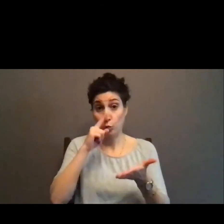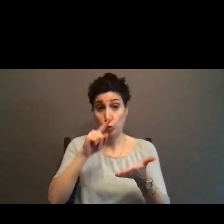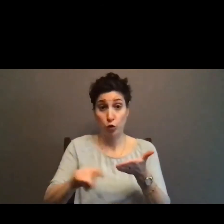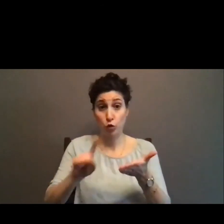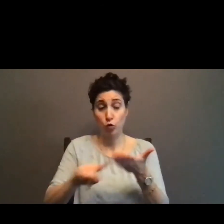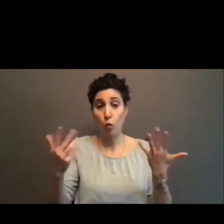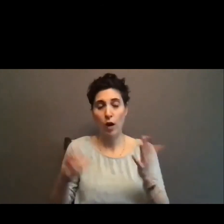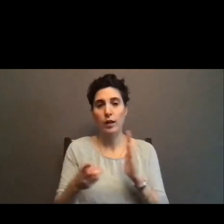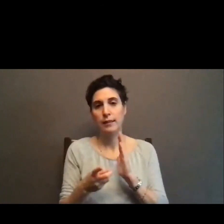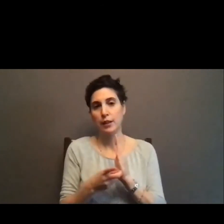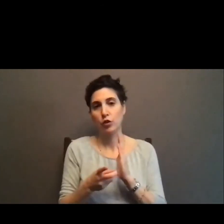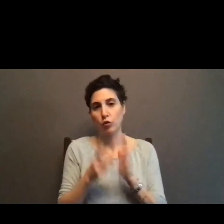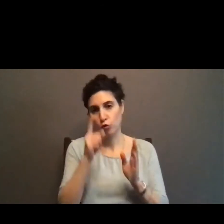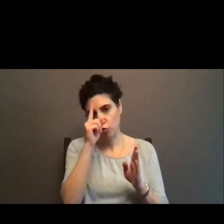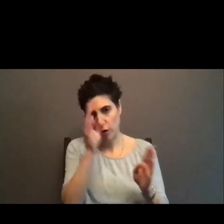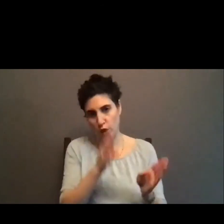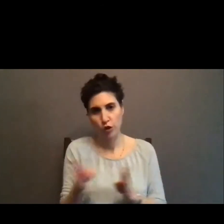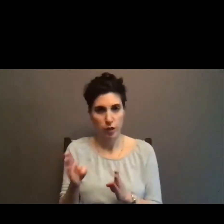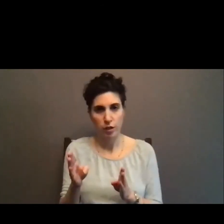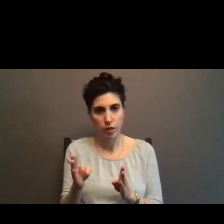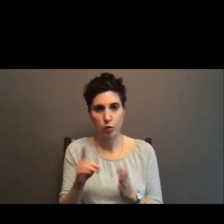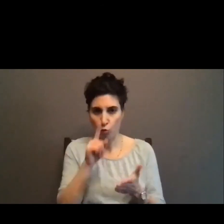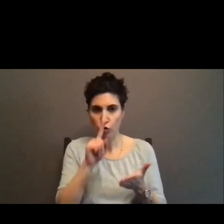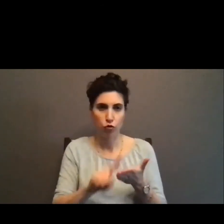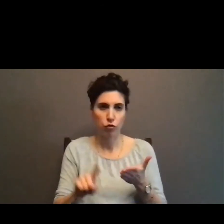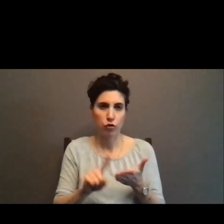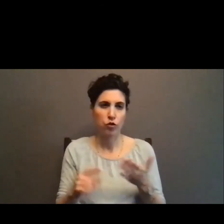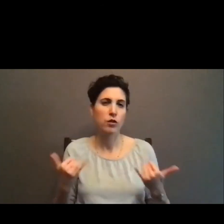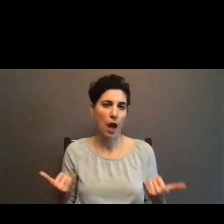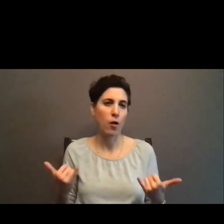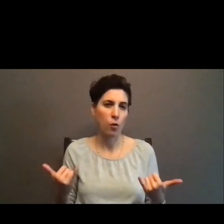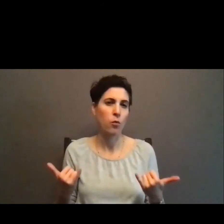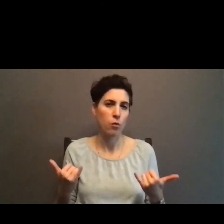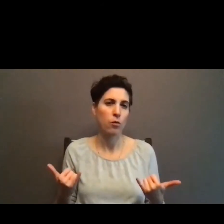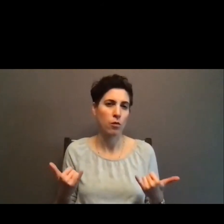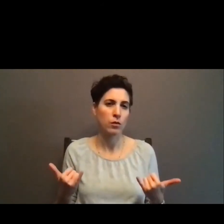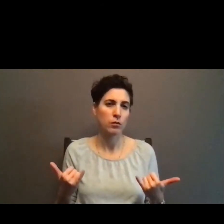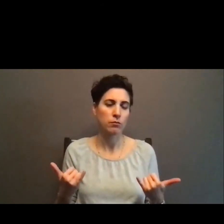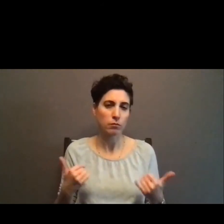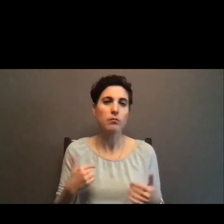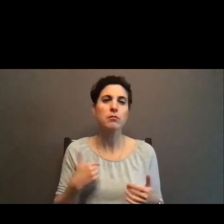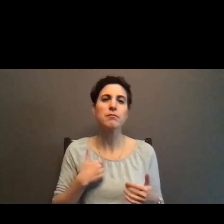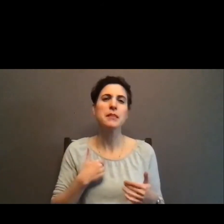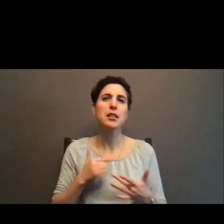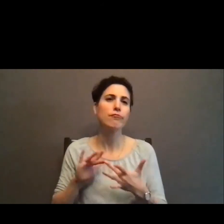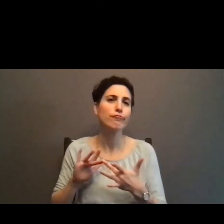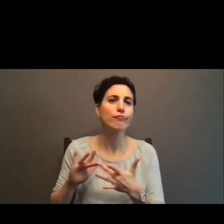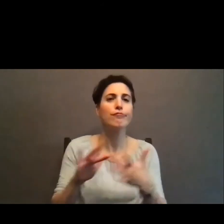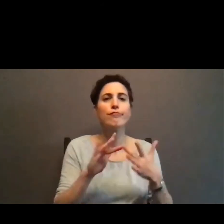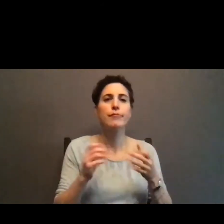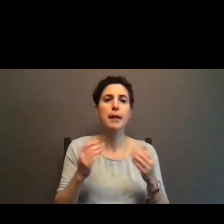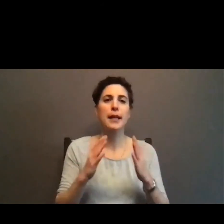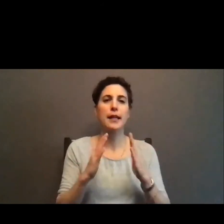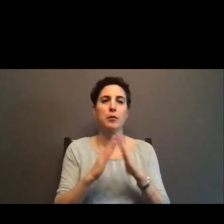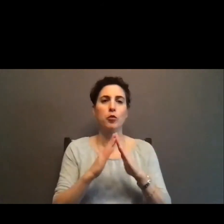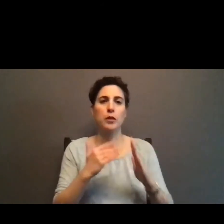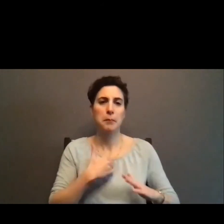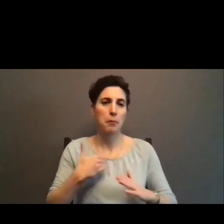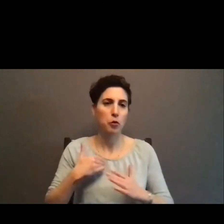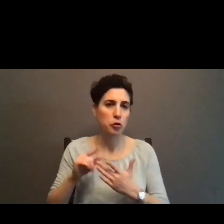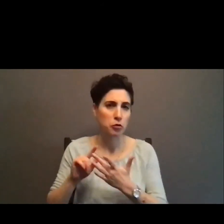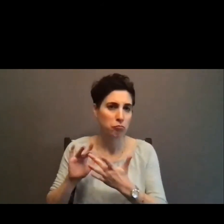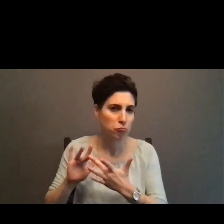uh, research, so we have been talking to our community members, it's, it's, we're talking to